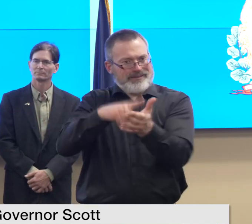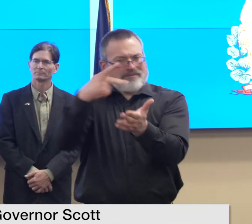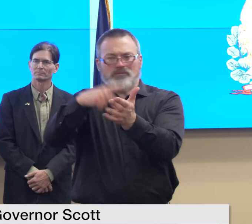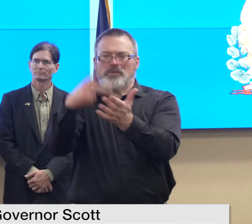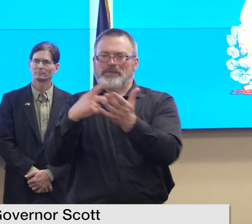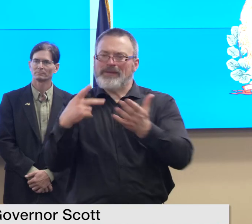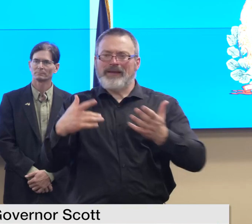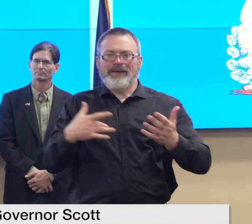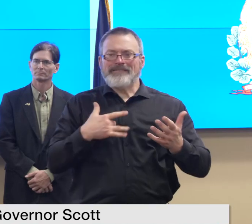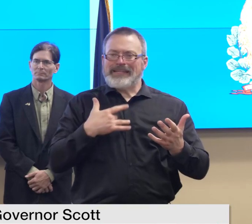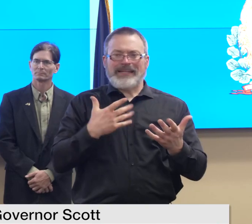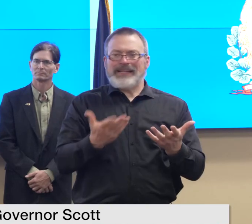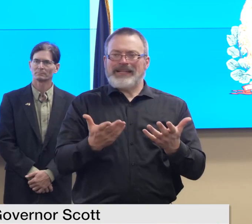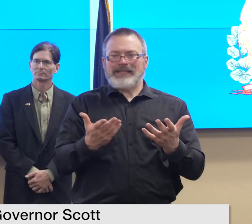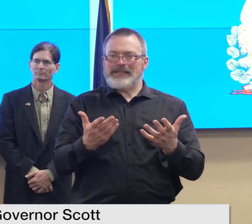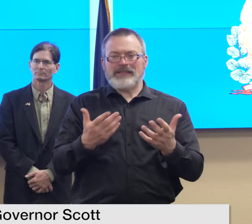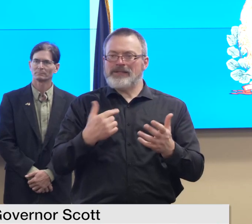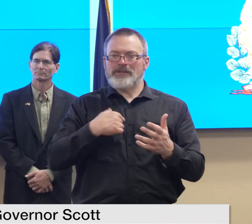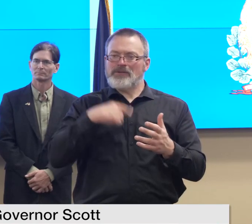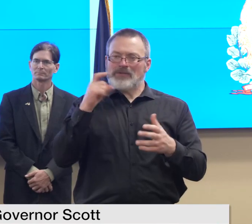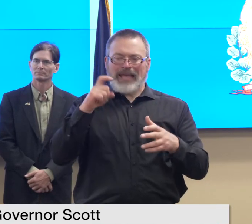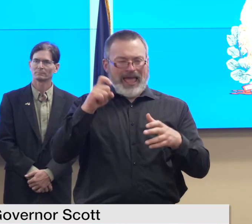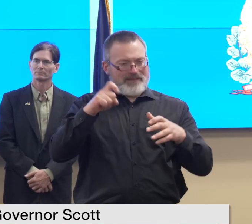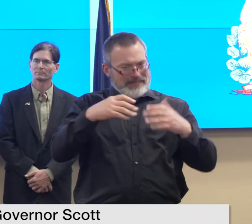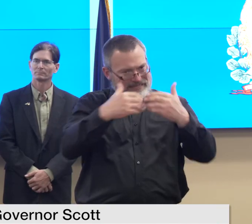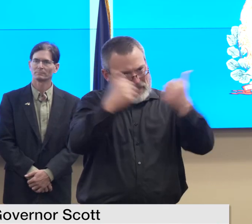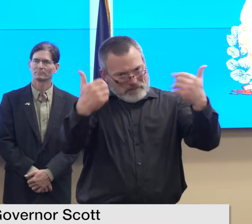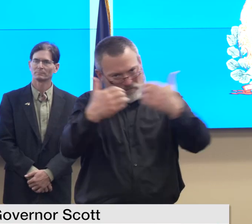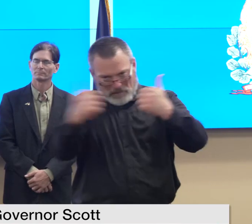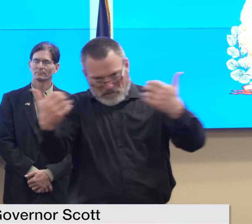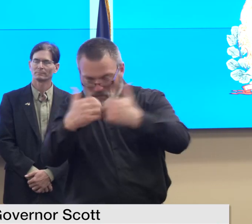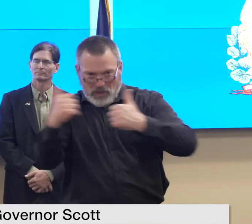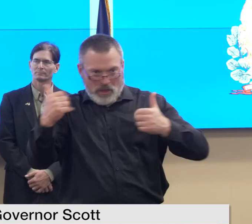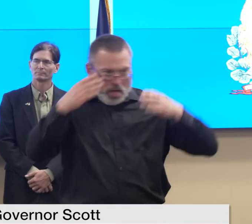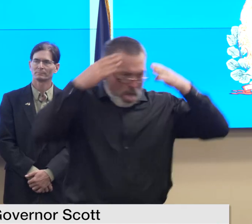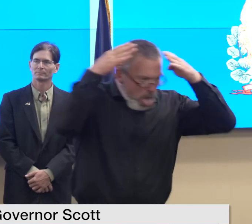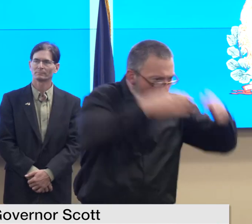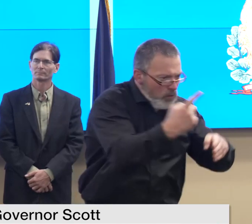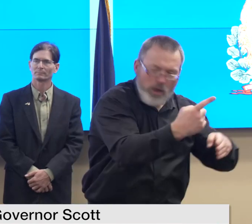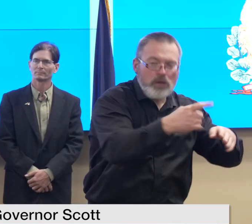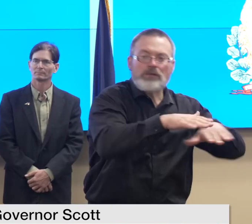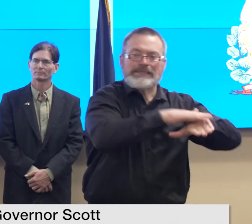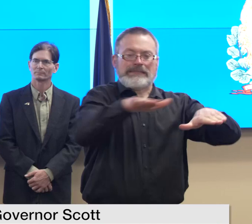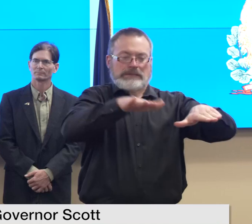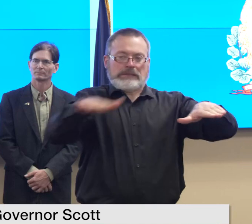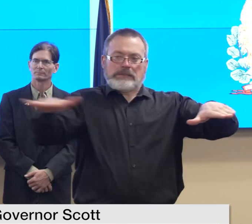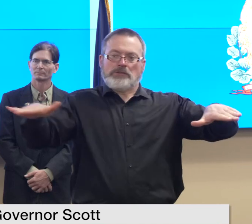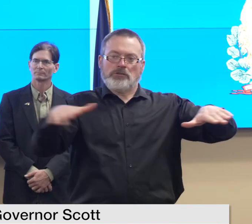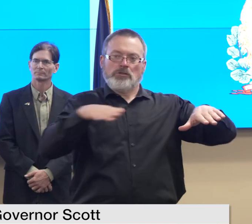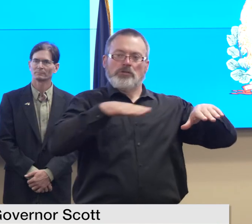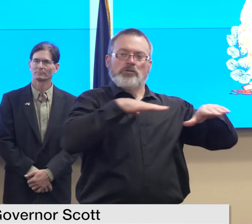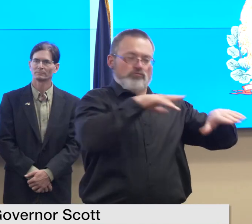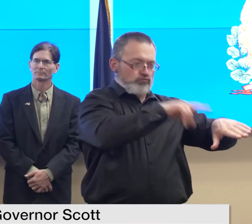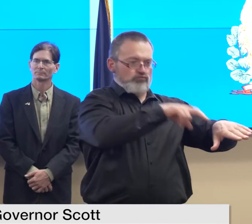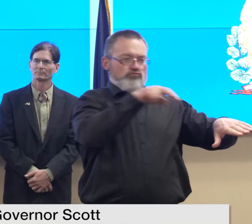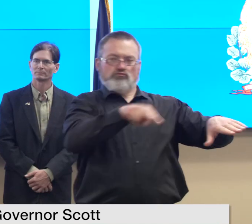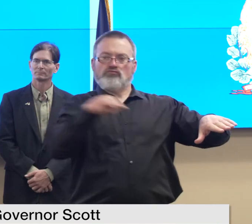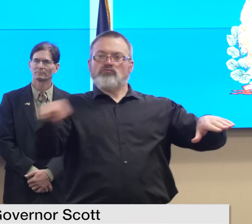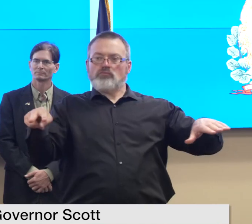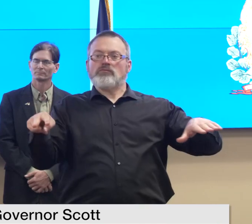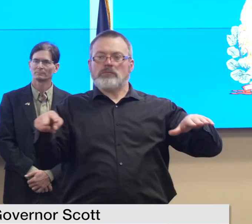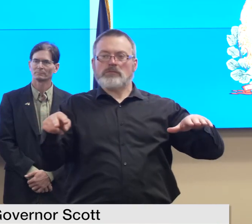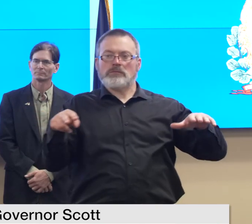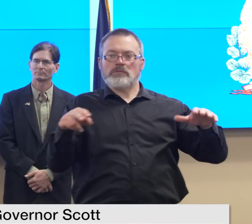our eggs in one basket i think it's going to be important as we learned today all of these were affected by it